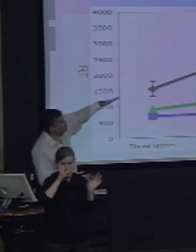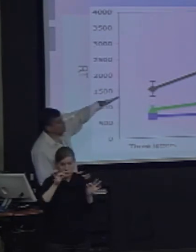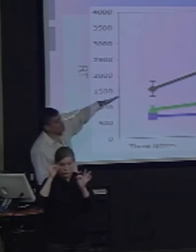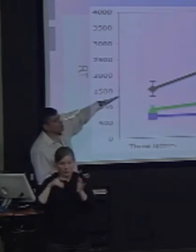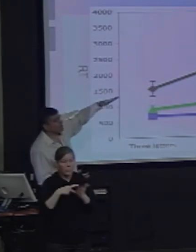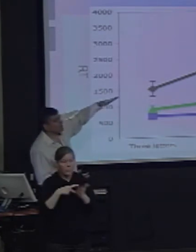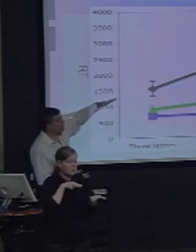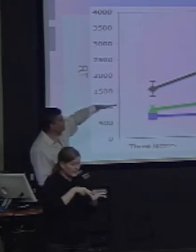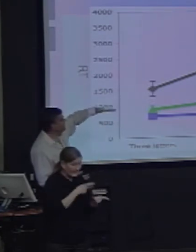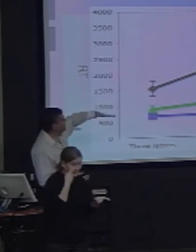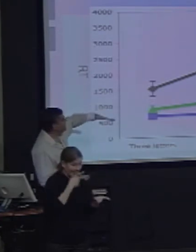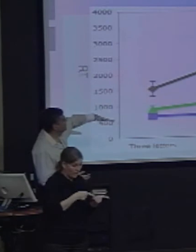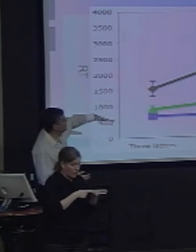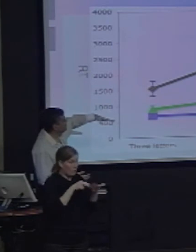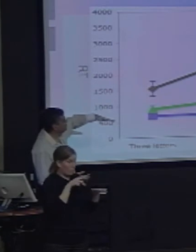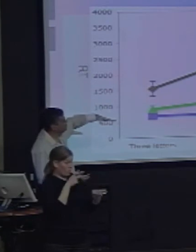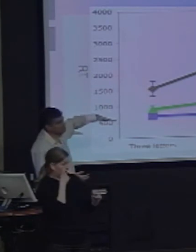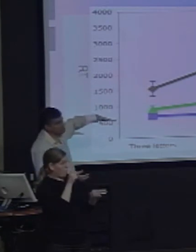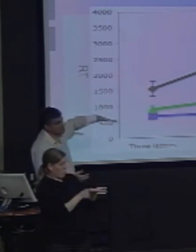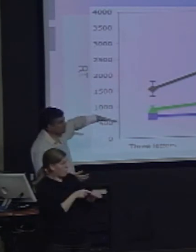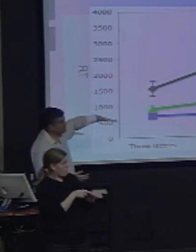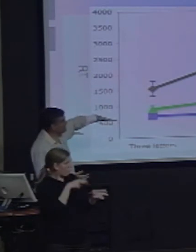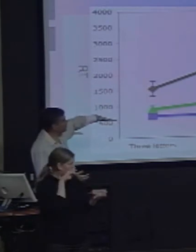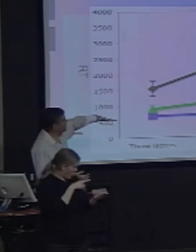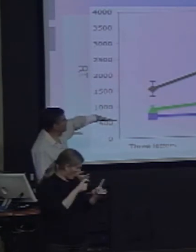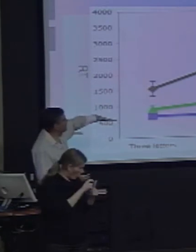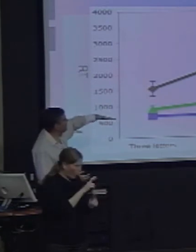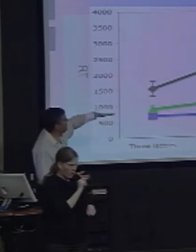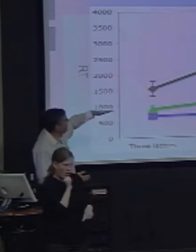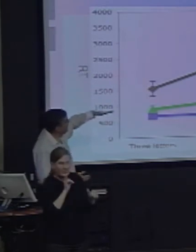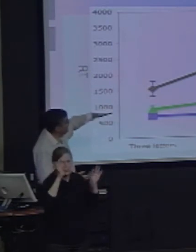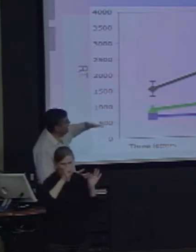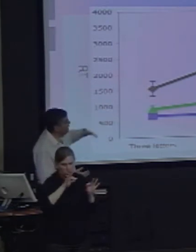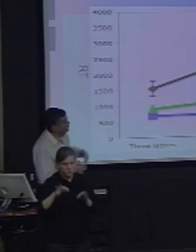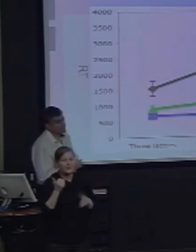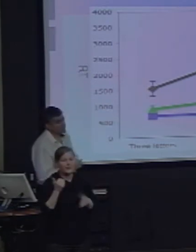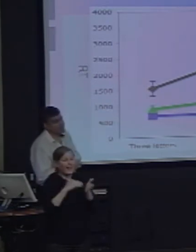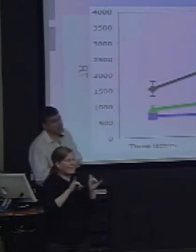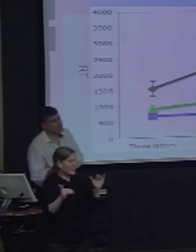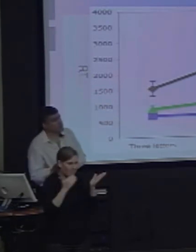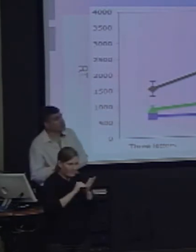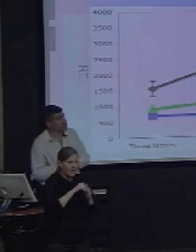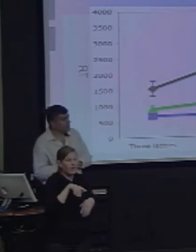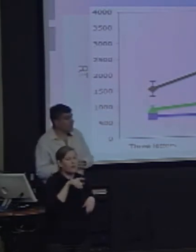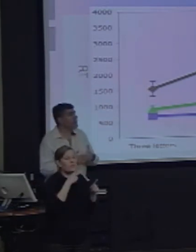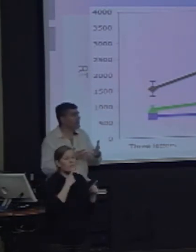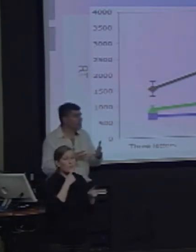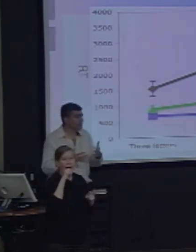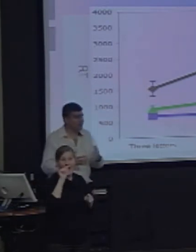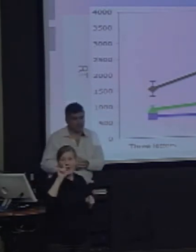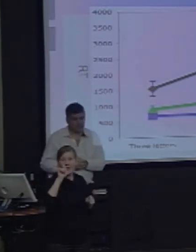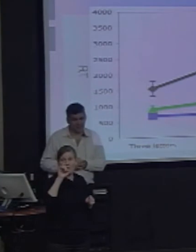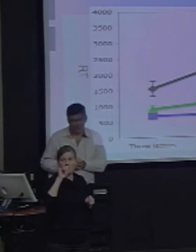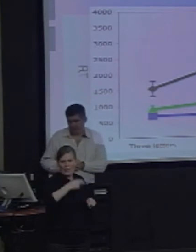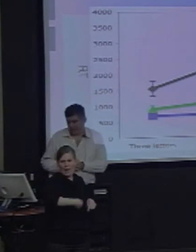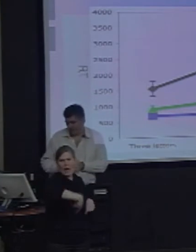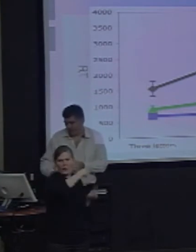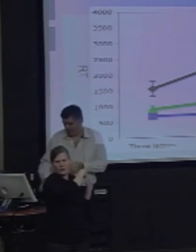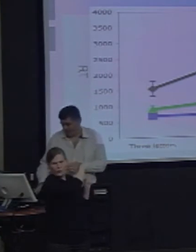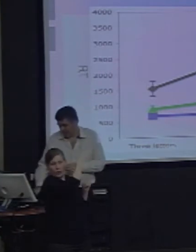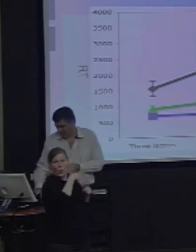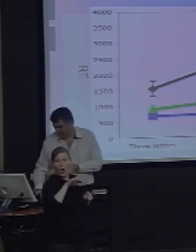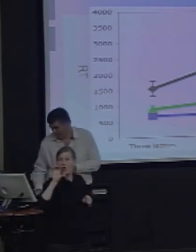purilexics show a strong length effect, controls show essentially none, and prosopagnosics are showing an intermediate level